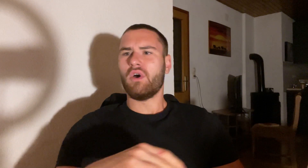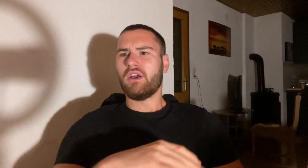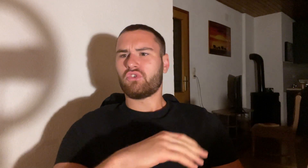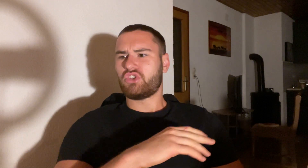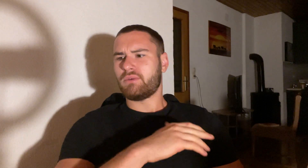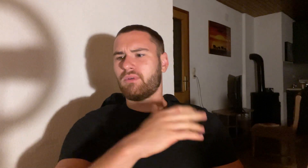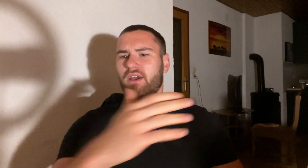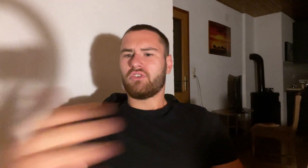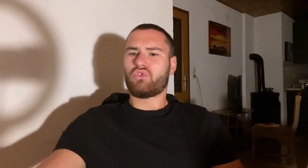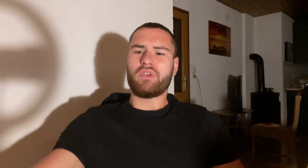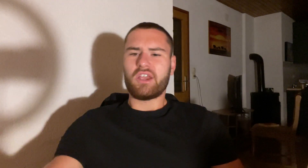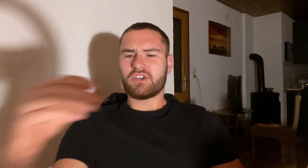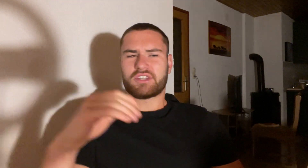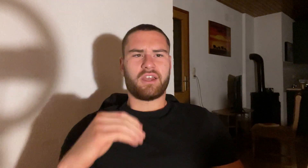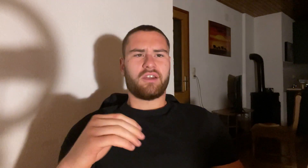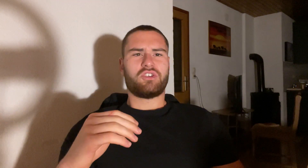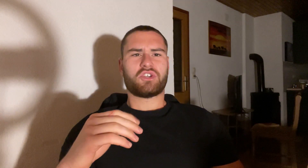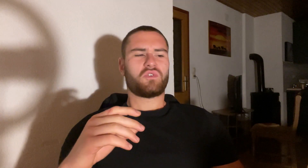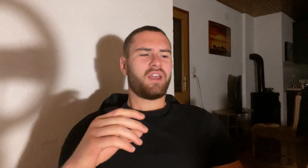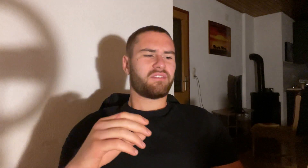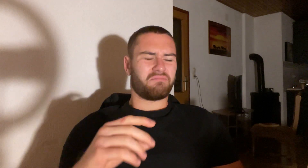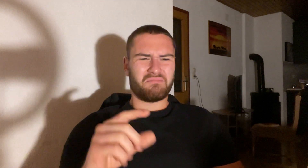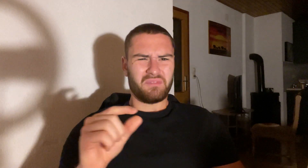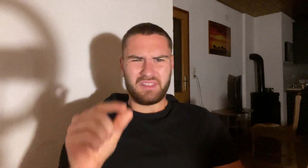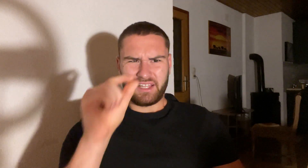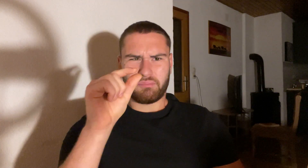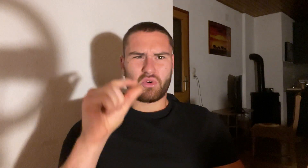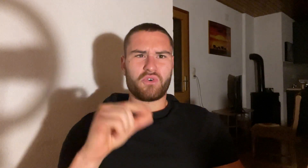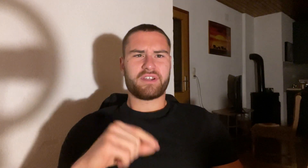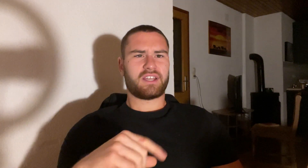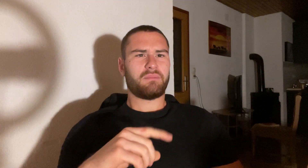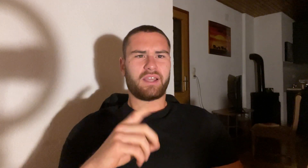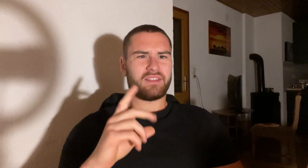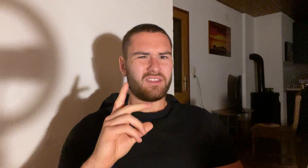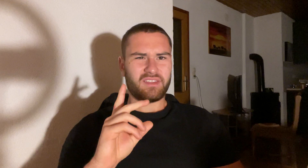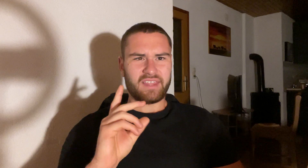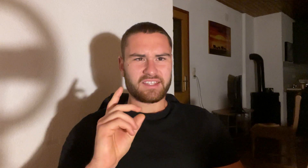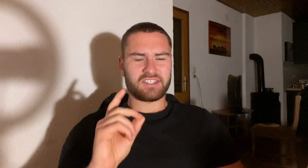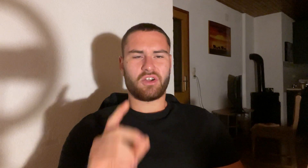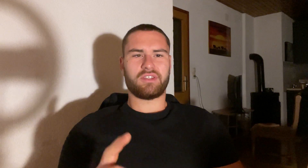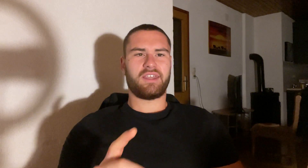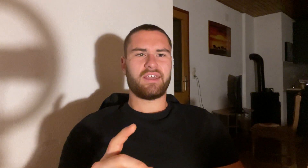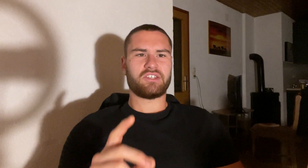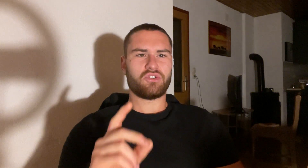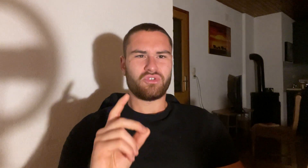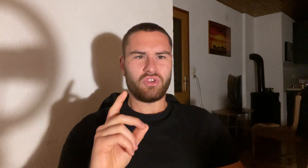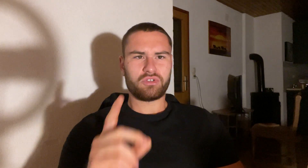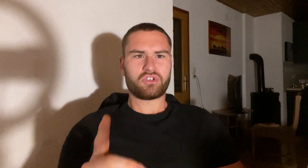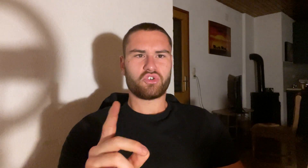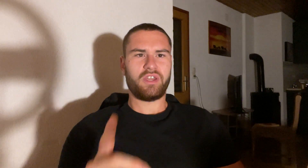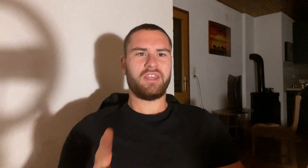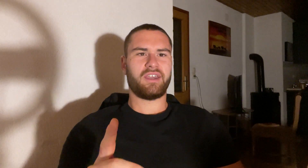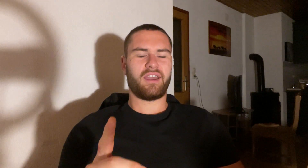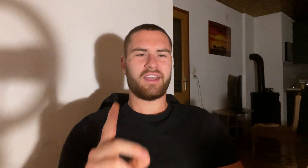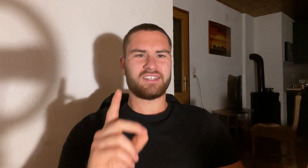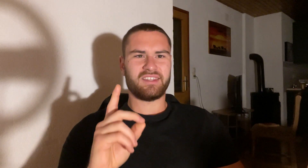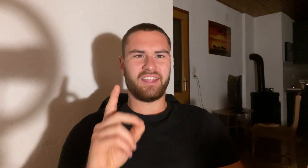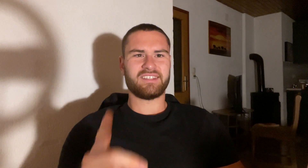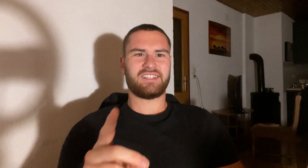to the gym two years just to get a little progress. I'm like, that's not the case. You're not training as intensely